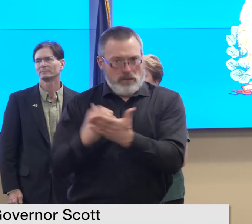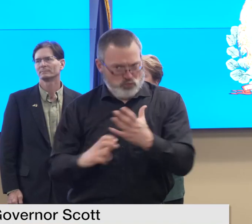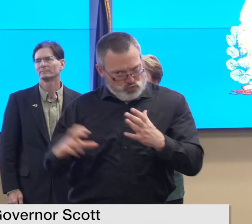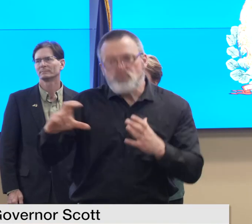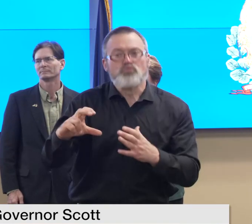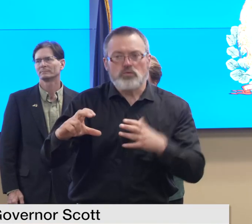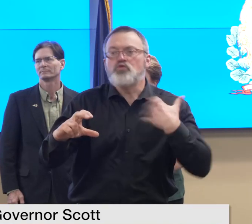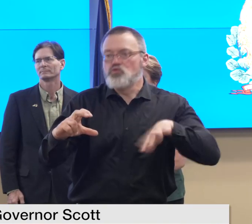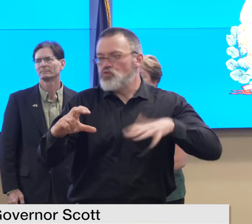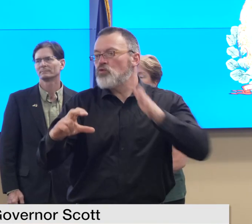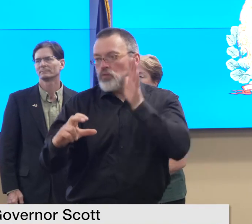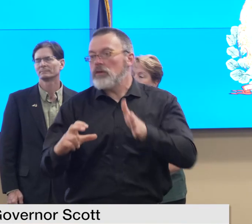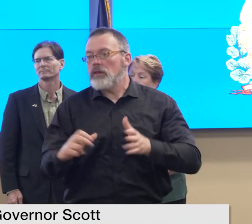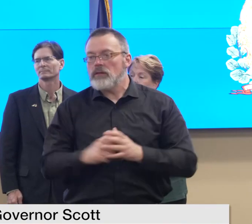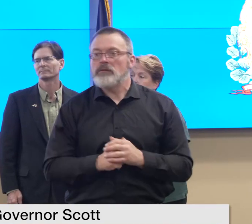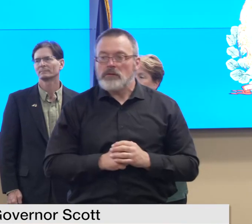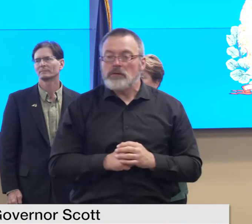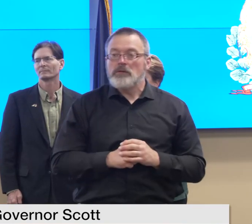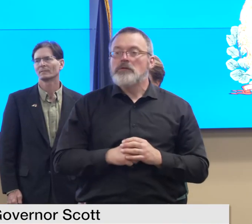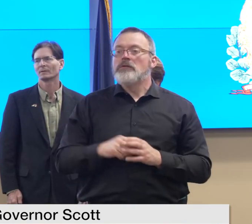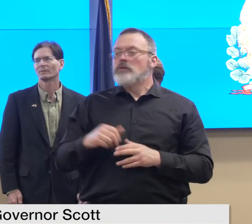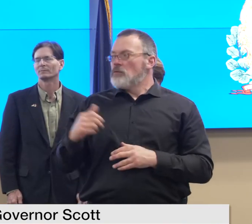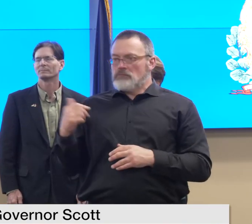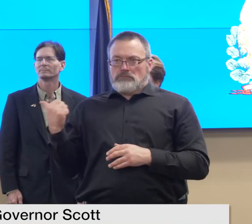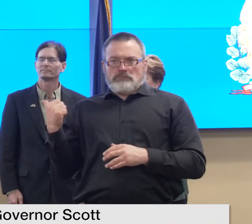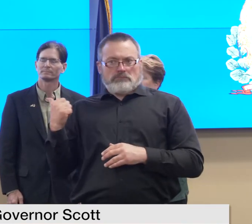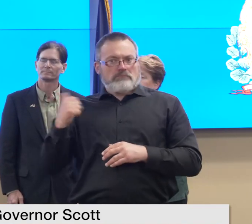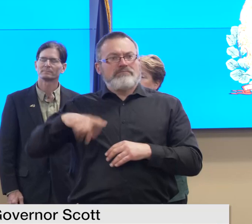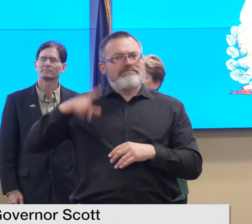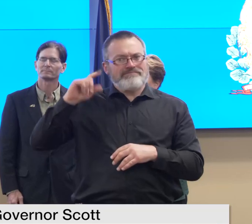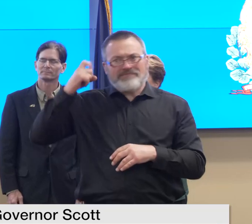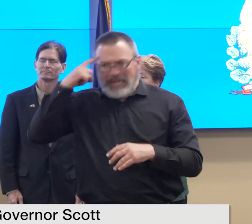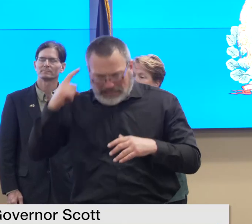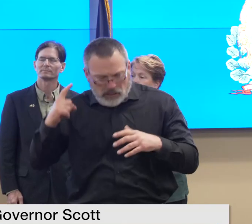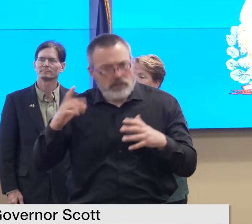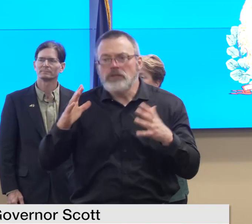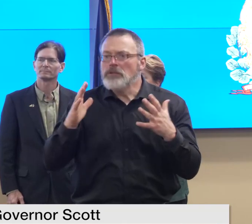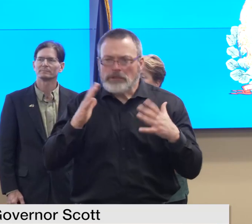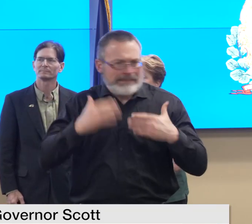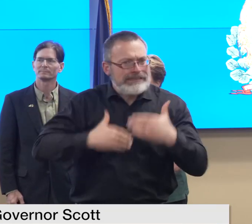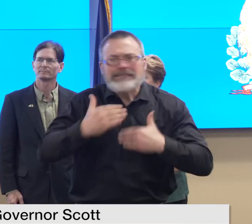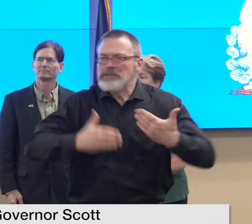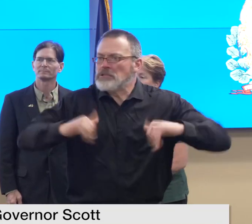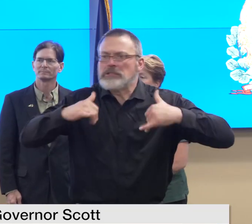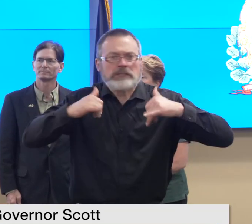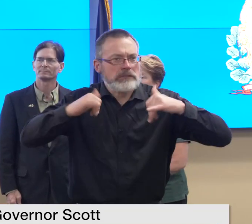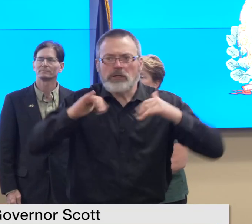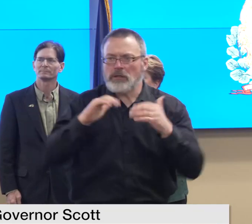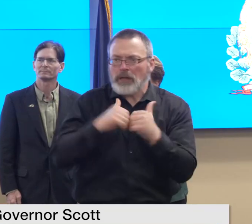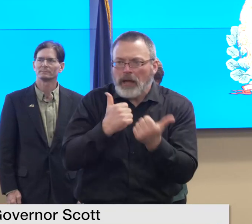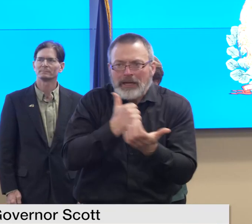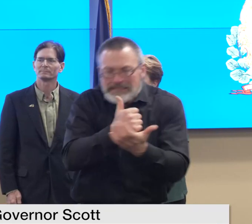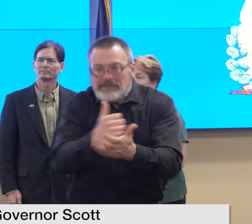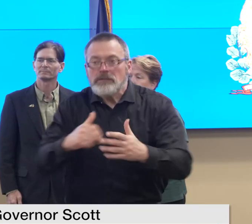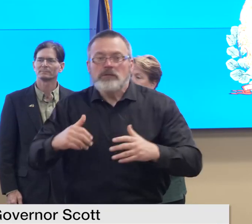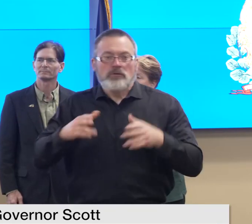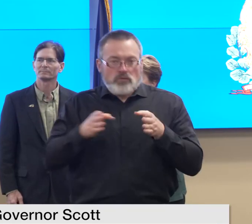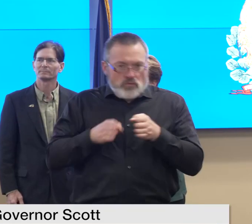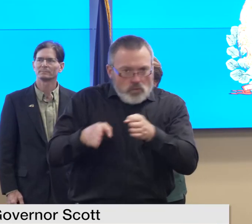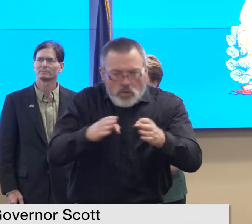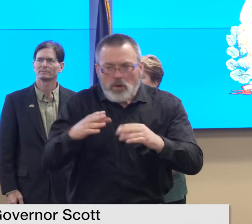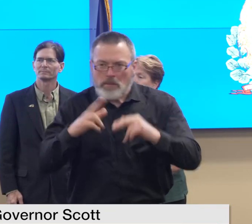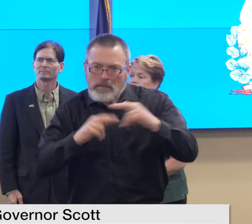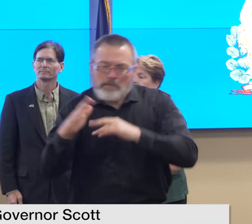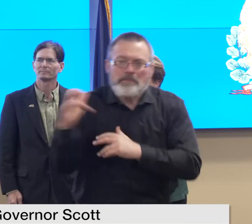we'll continue to do what we can to help those impacted rebuild and recover and remove regulatory burdens